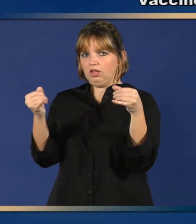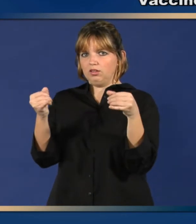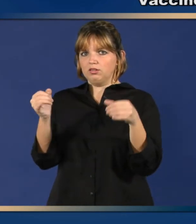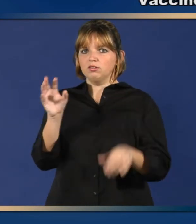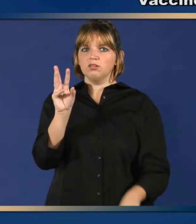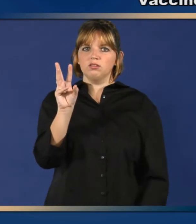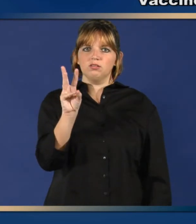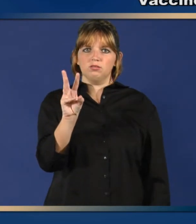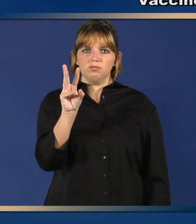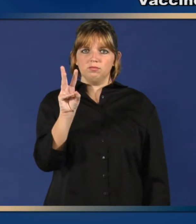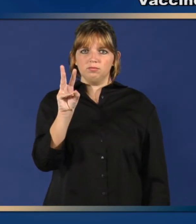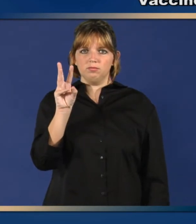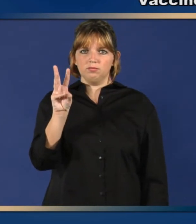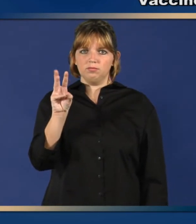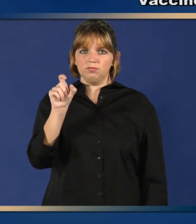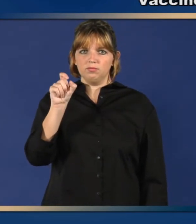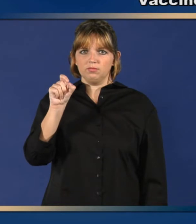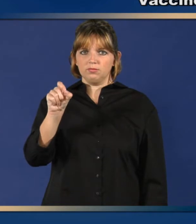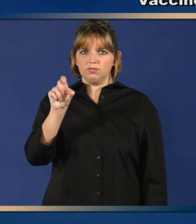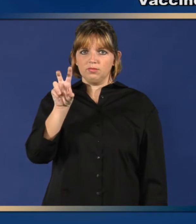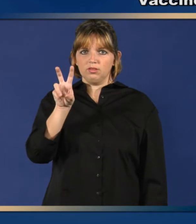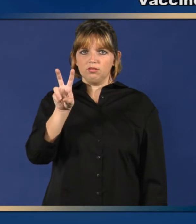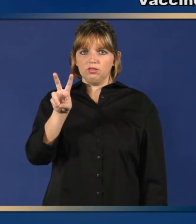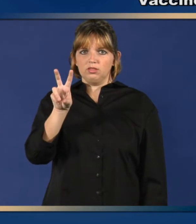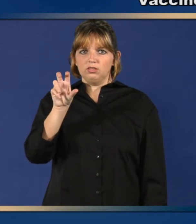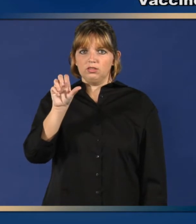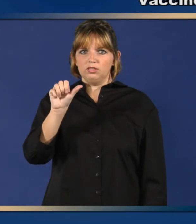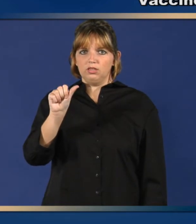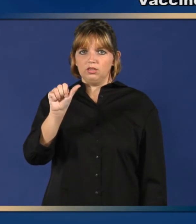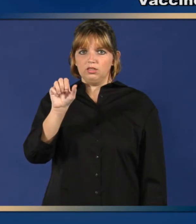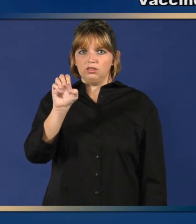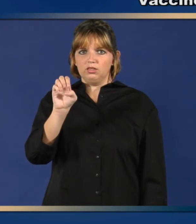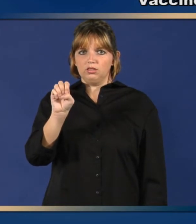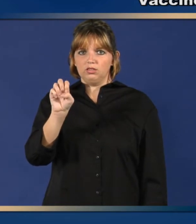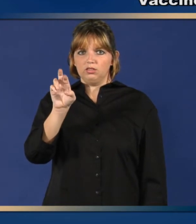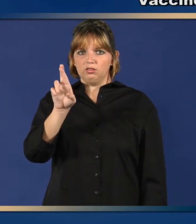.hhs.gov